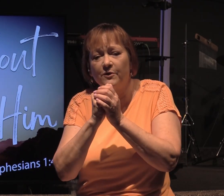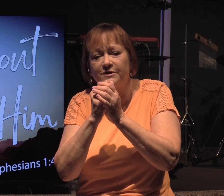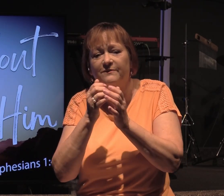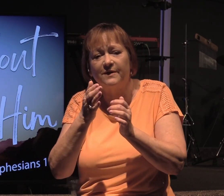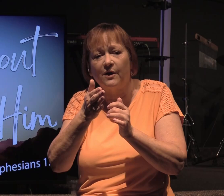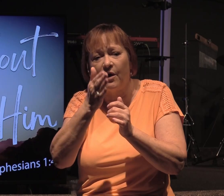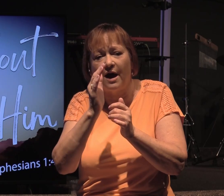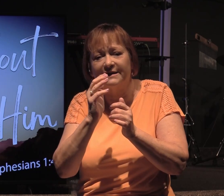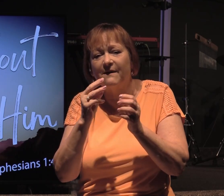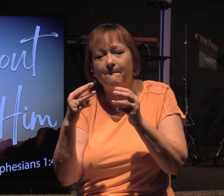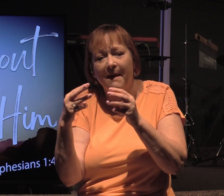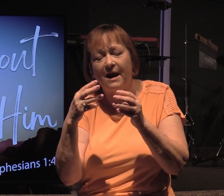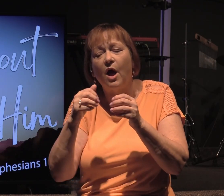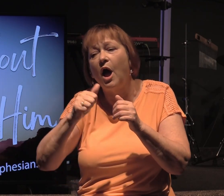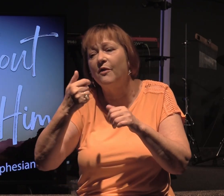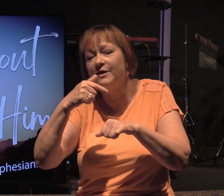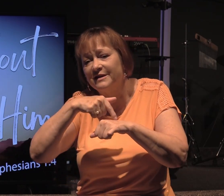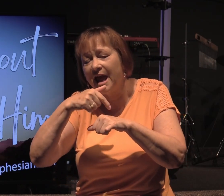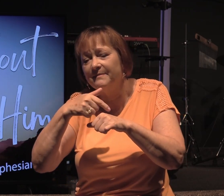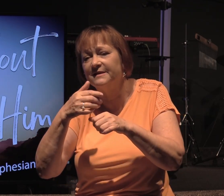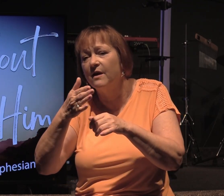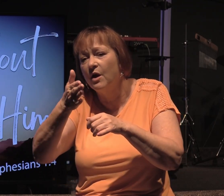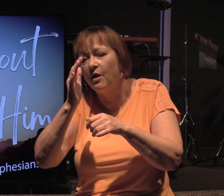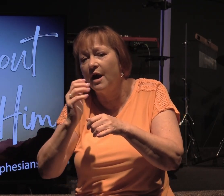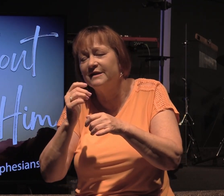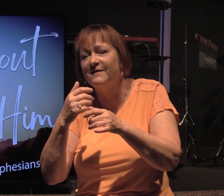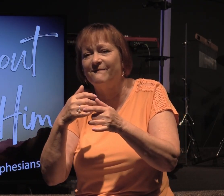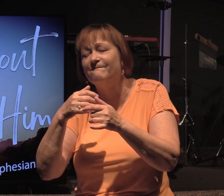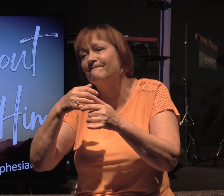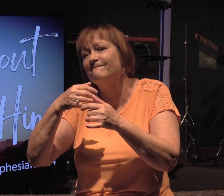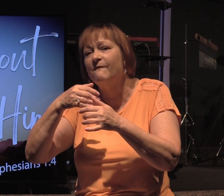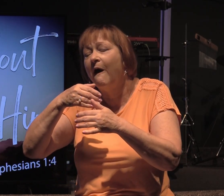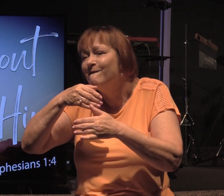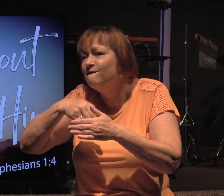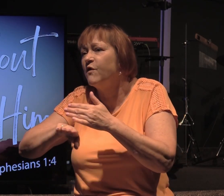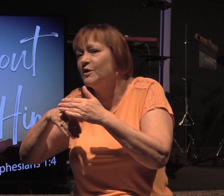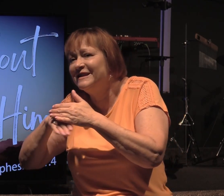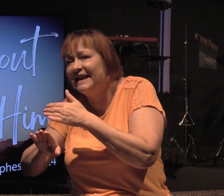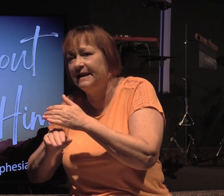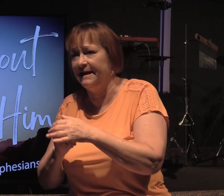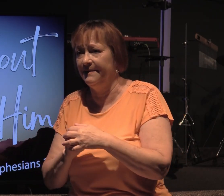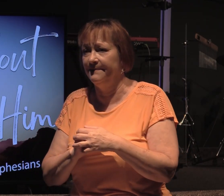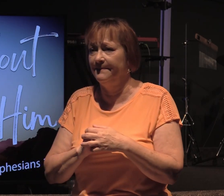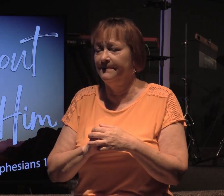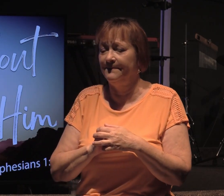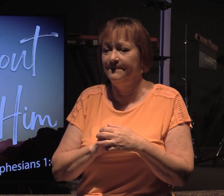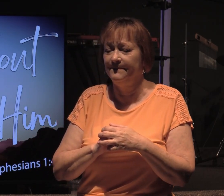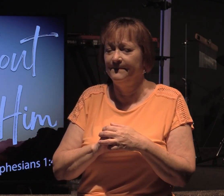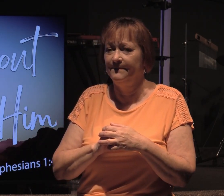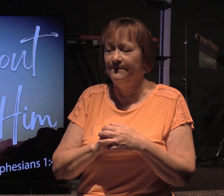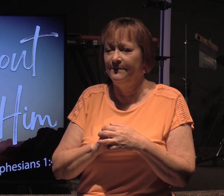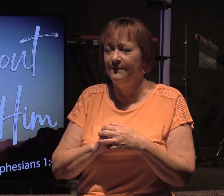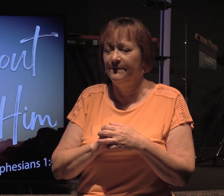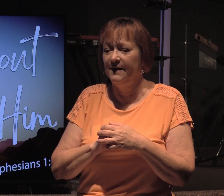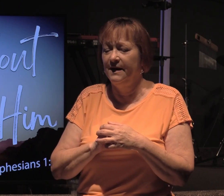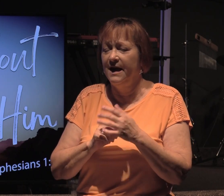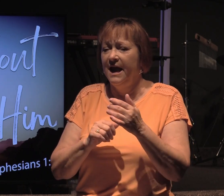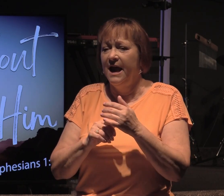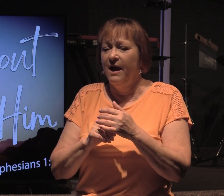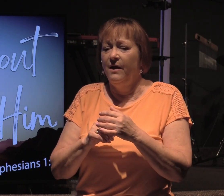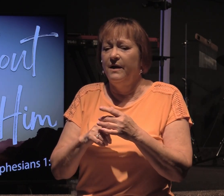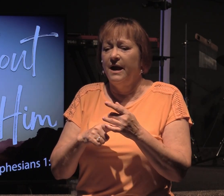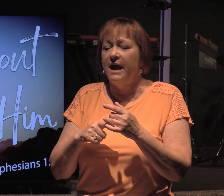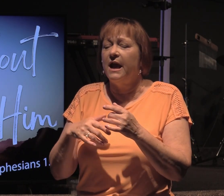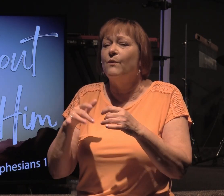the goddess of battle, and other times the goddess of fertility. The temple of Artemis at Ephesus was located